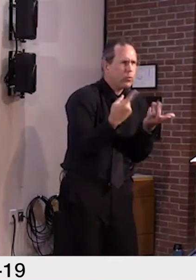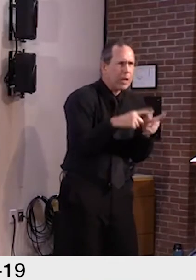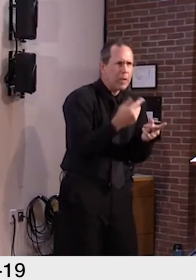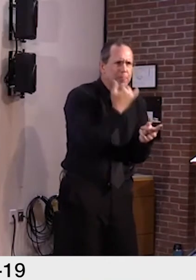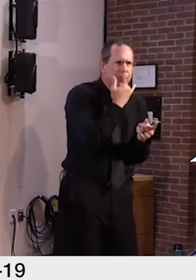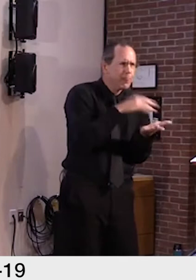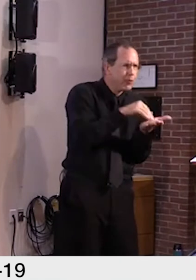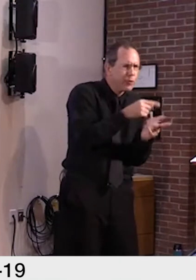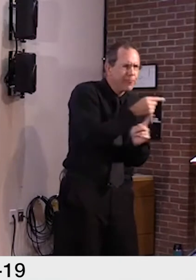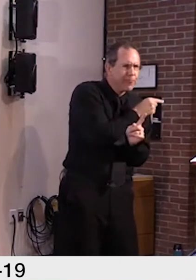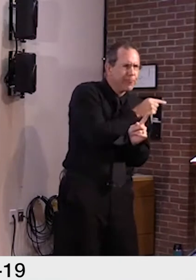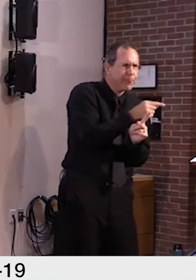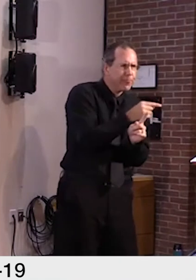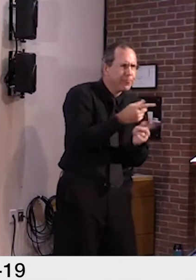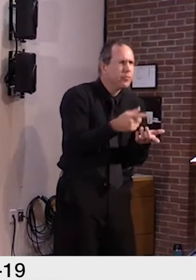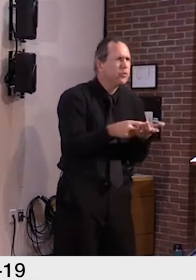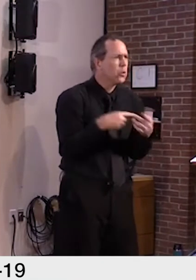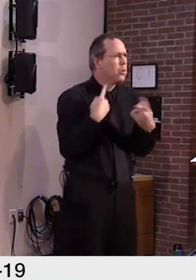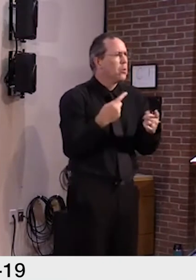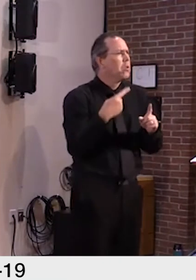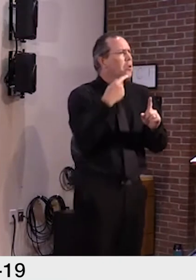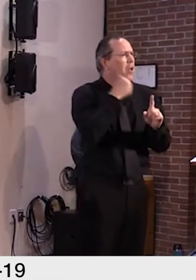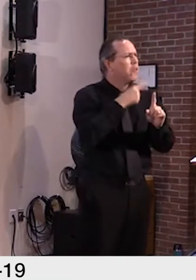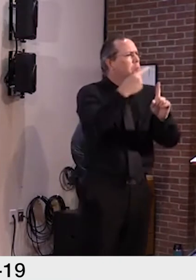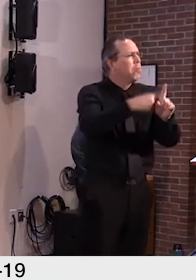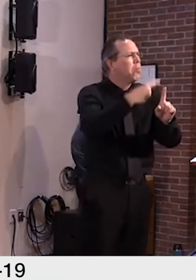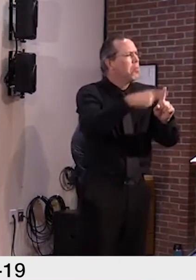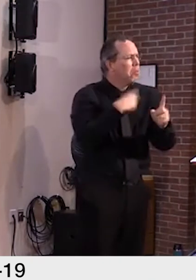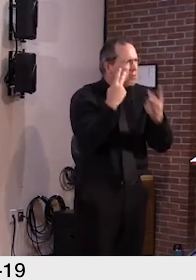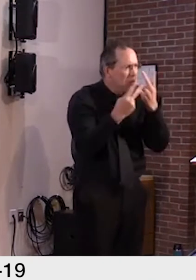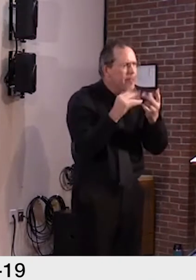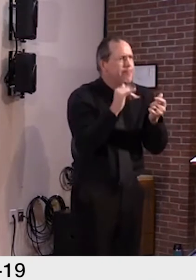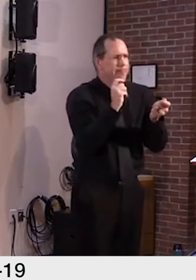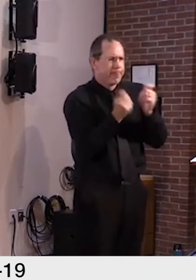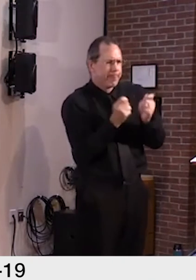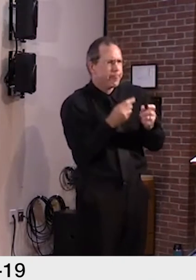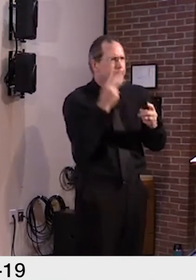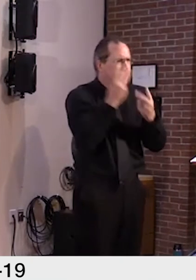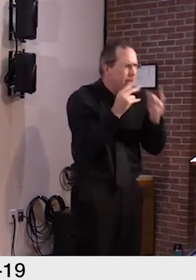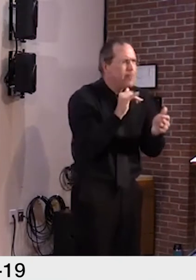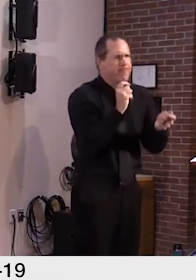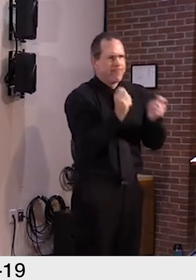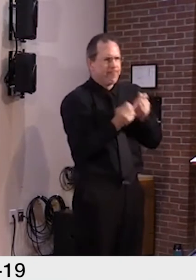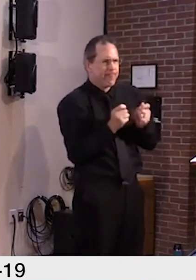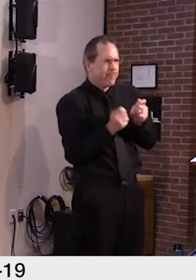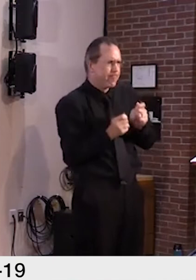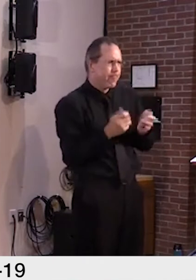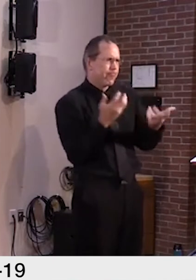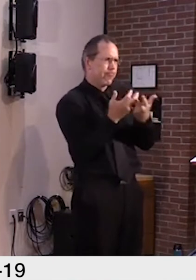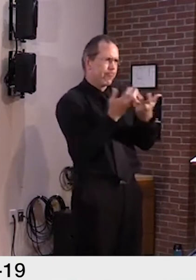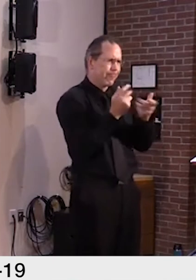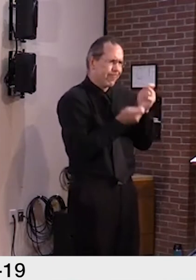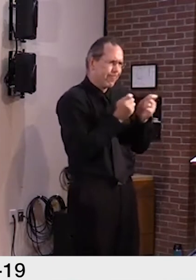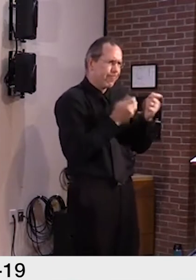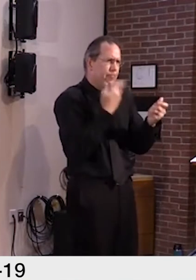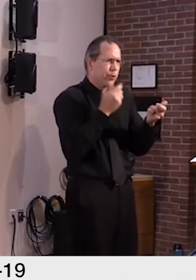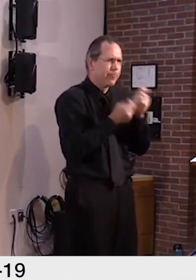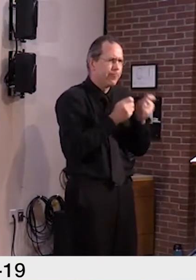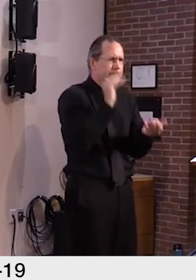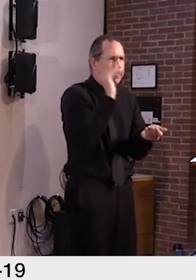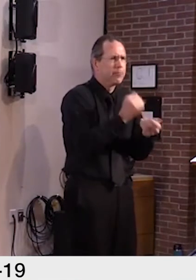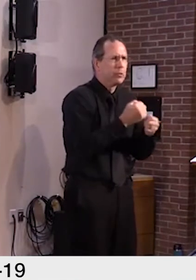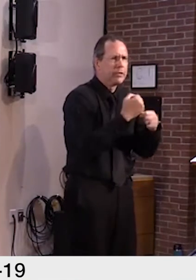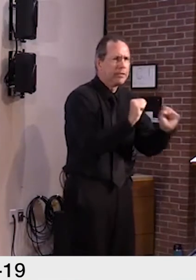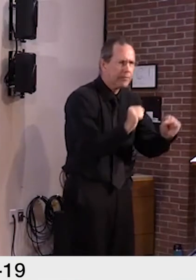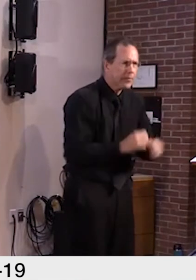And we've identified a few areas that we think warrant revisions. One area that needs to be addressed is the colder weather that we've seen in the last few